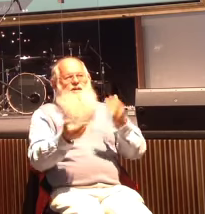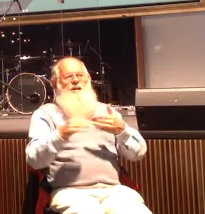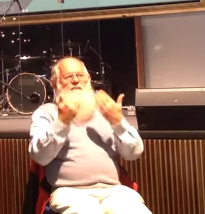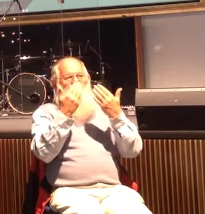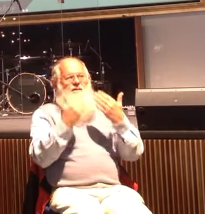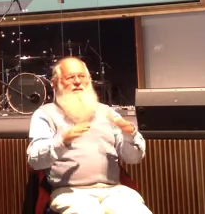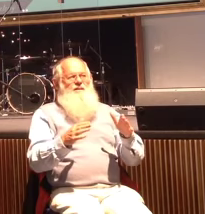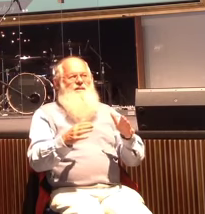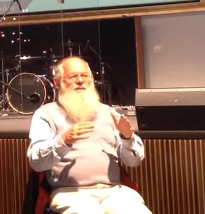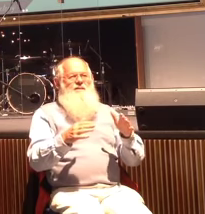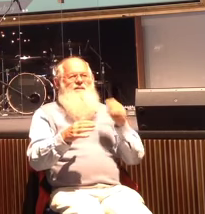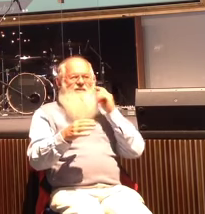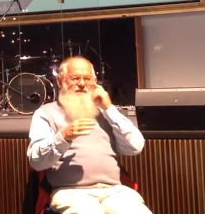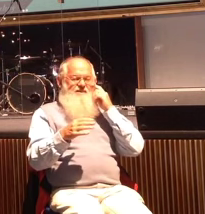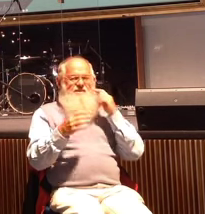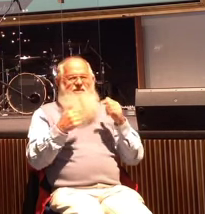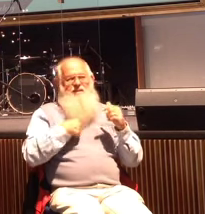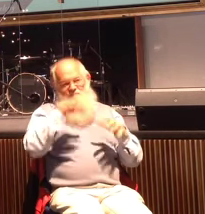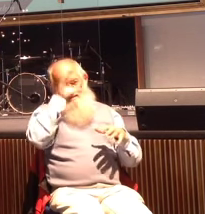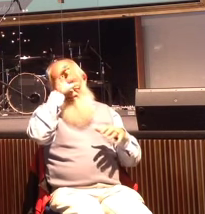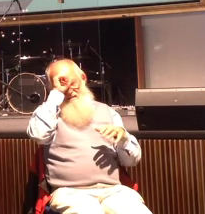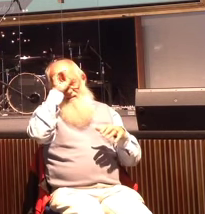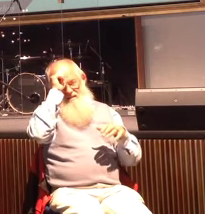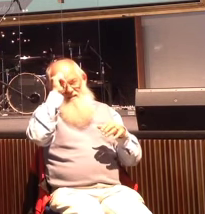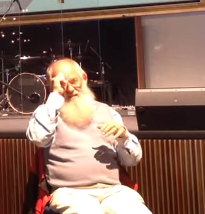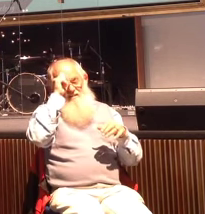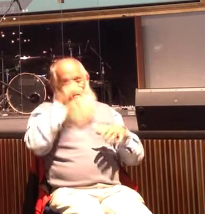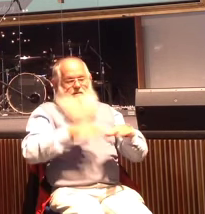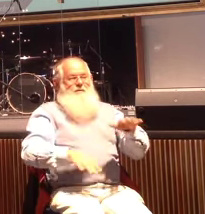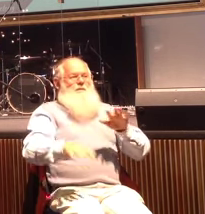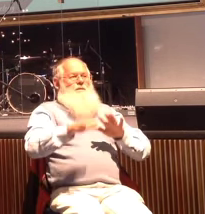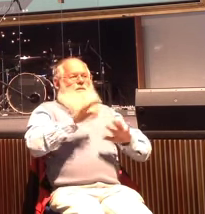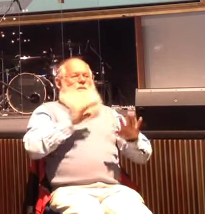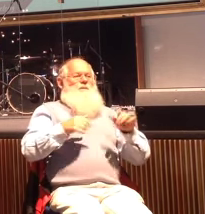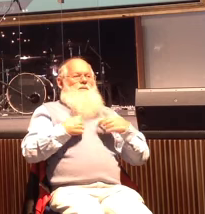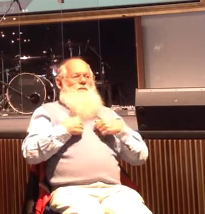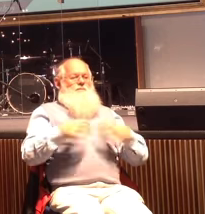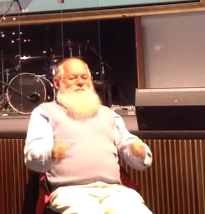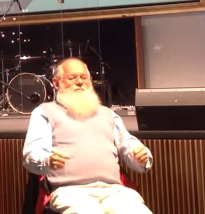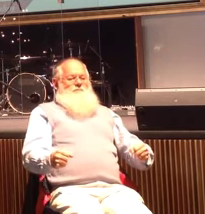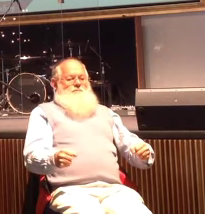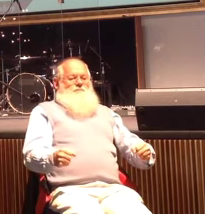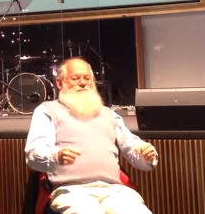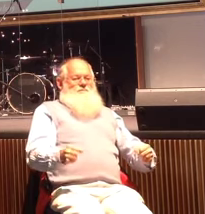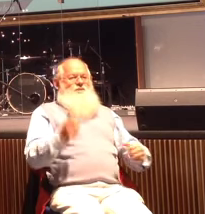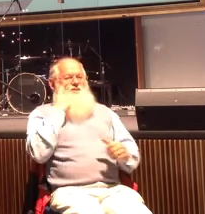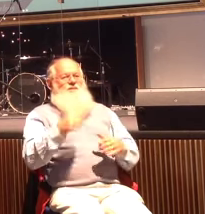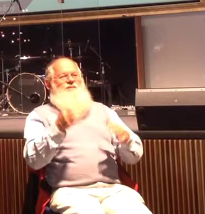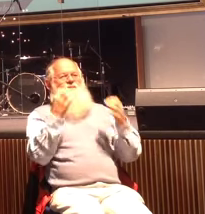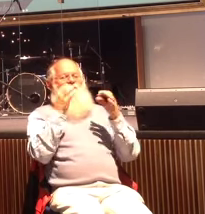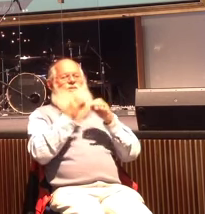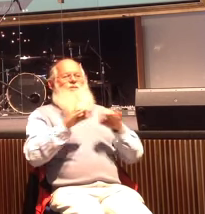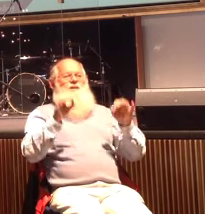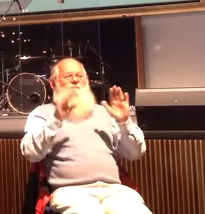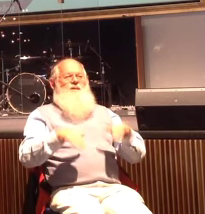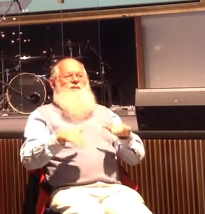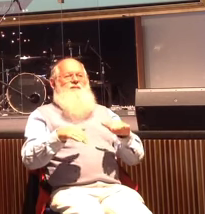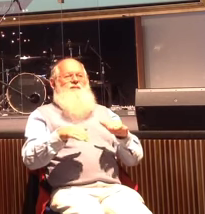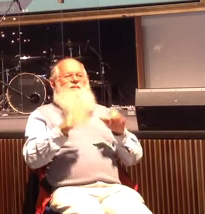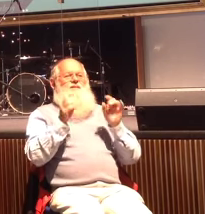this cliff place, and I just remember being panicked by the whole deal. held on real tight for trying to be cool, you know, because I just started dating April,